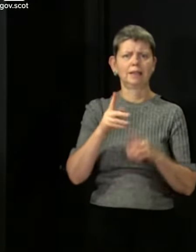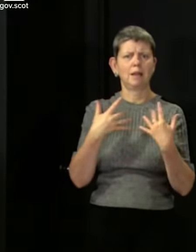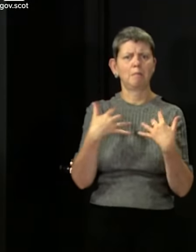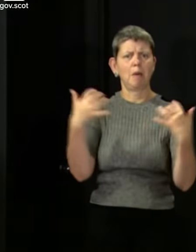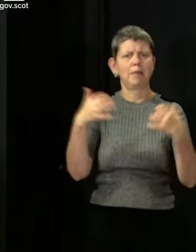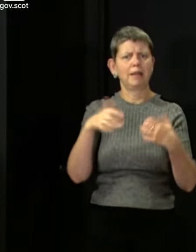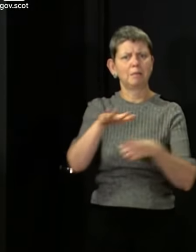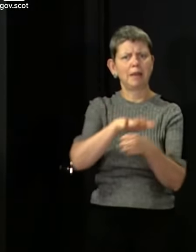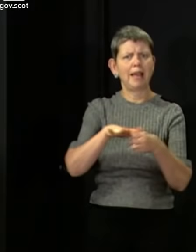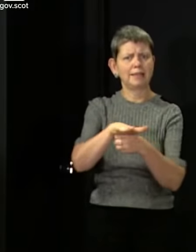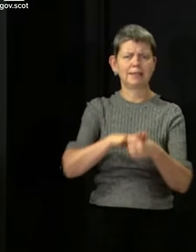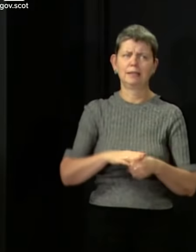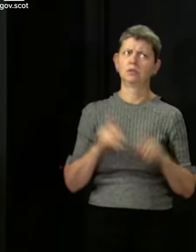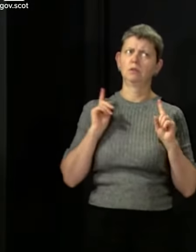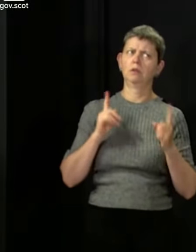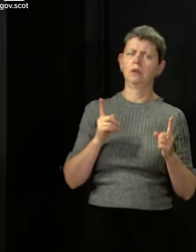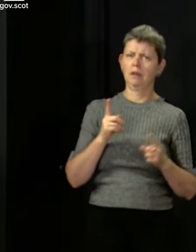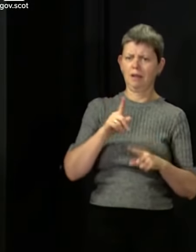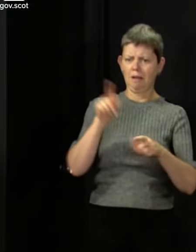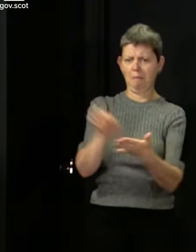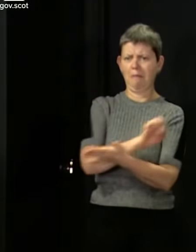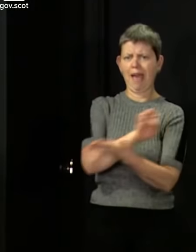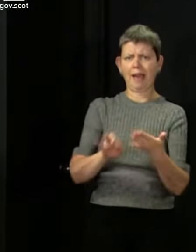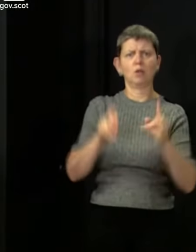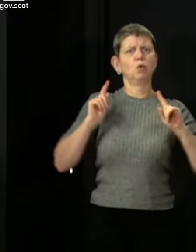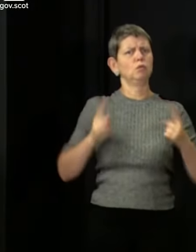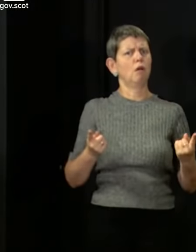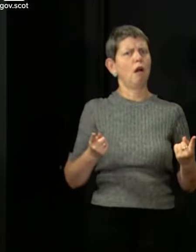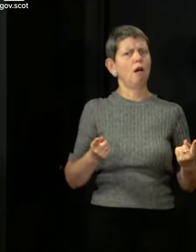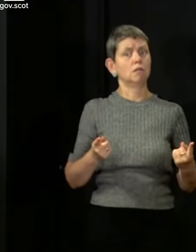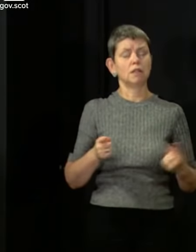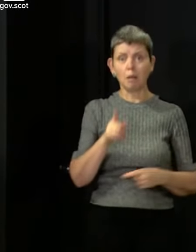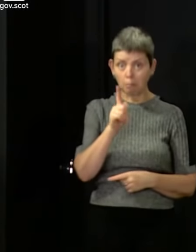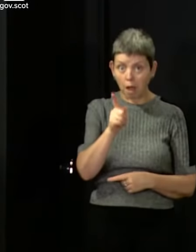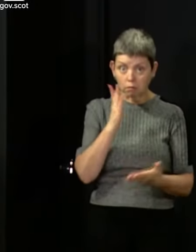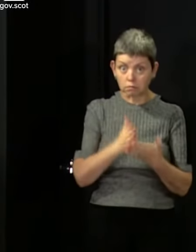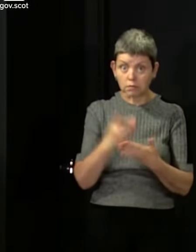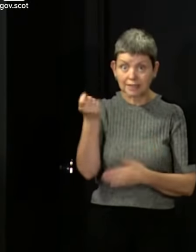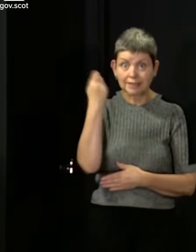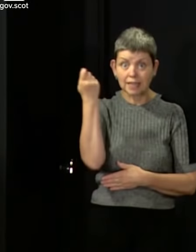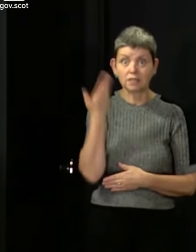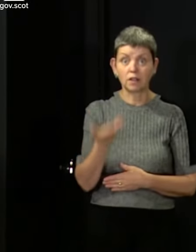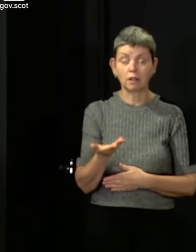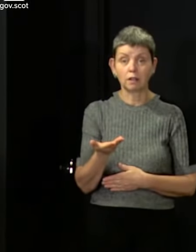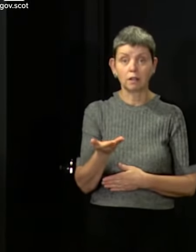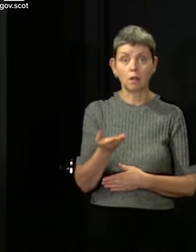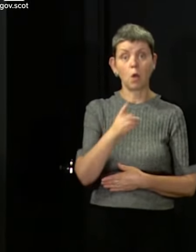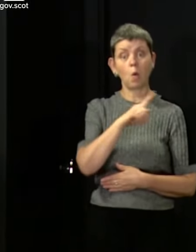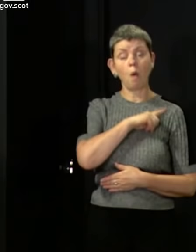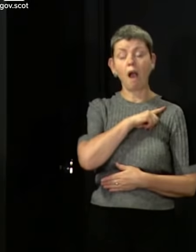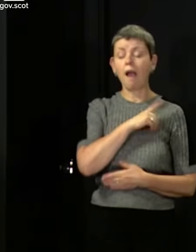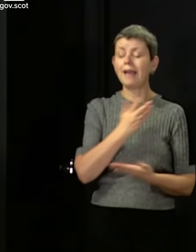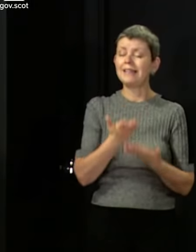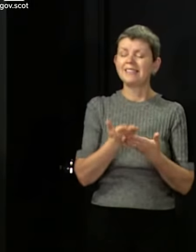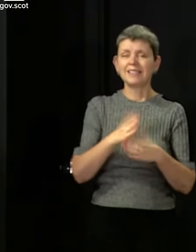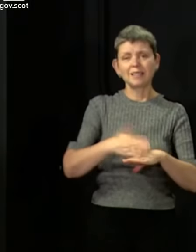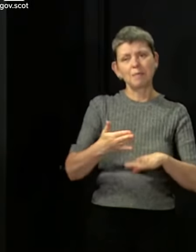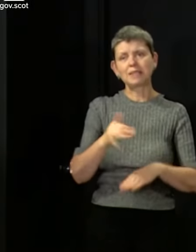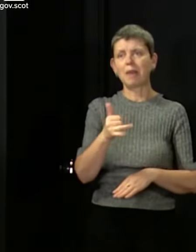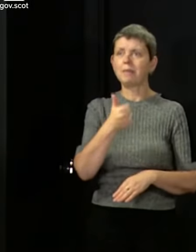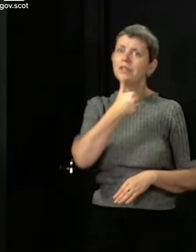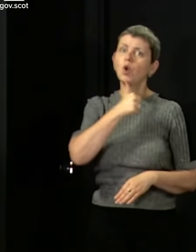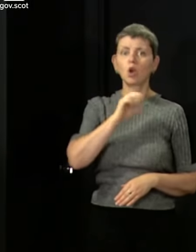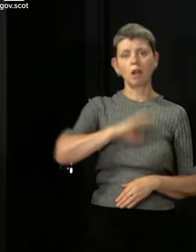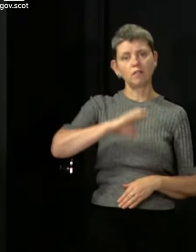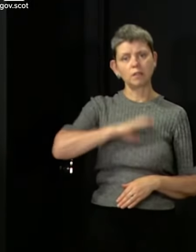nightmare and the police are never going to be able to enforce it. But all of these things work because people recognise that it is, whatever the inconveniences, it's for our own